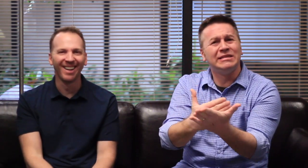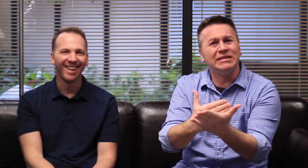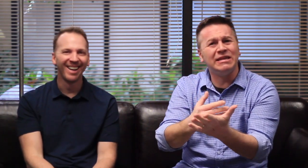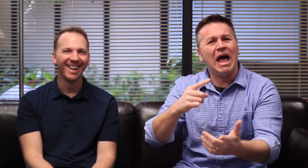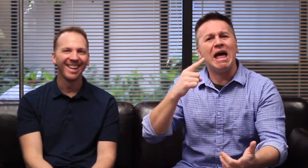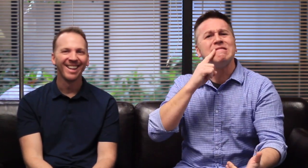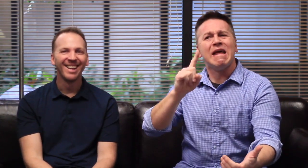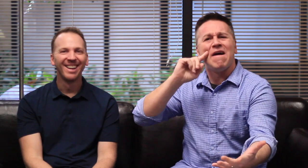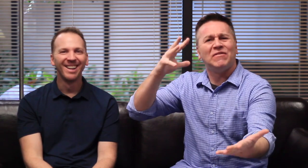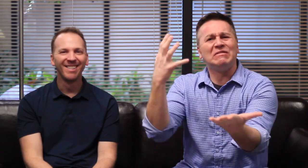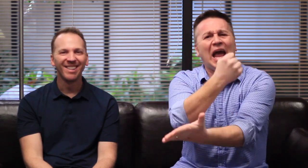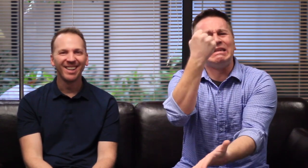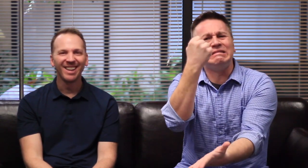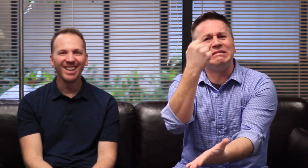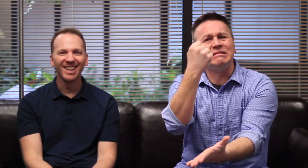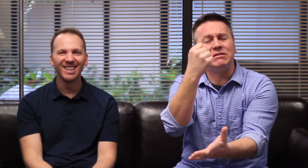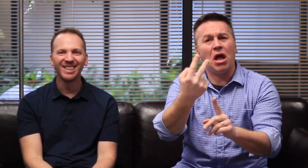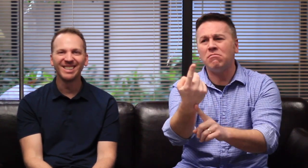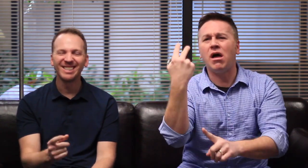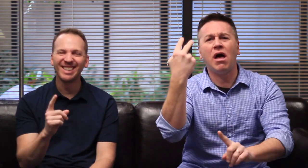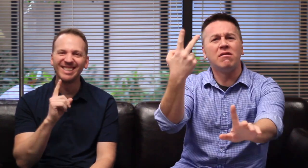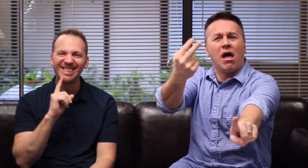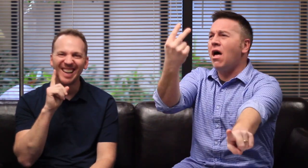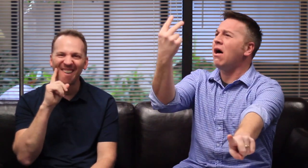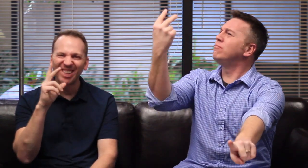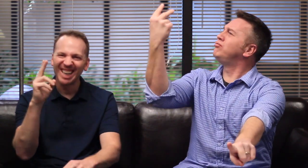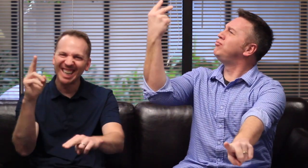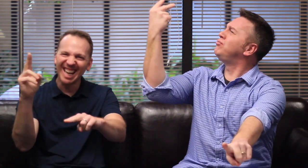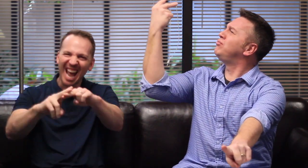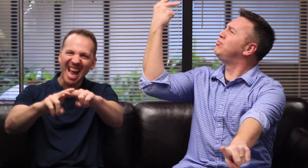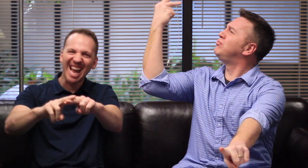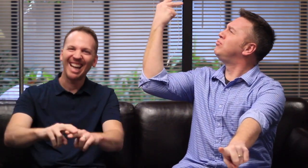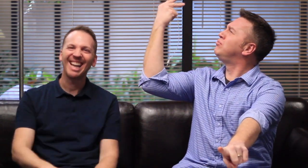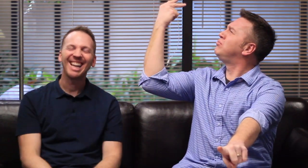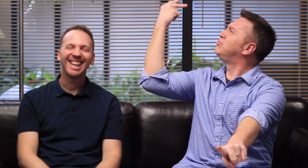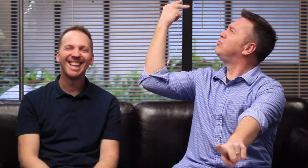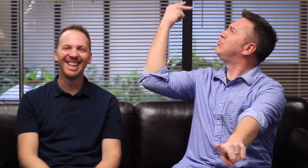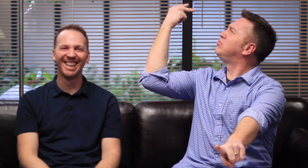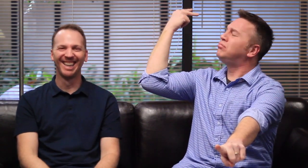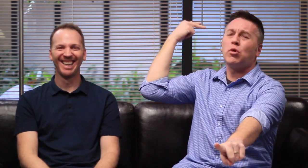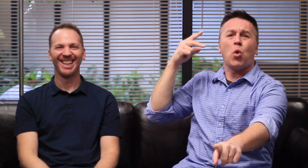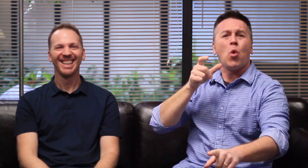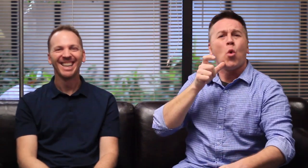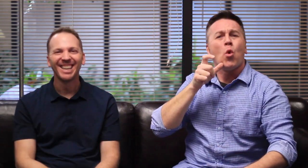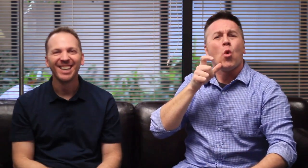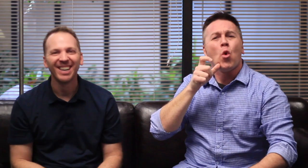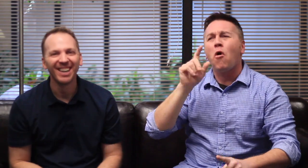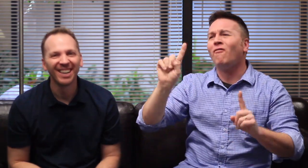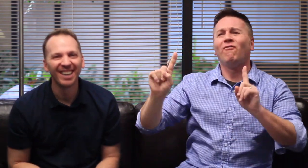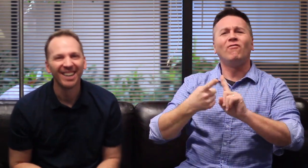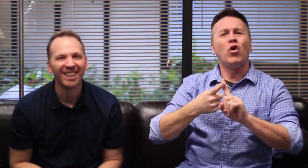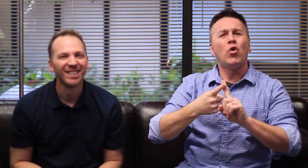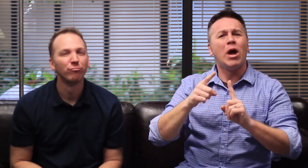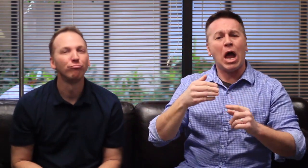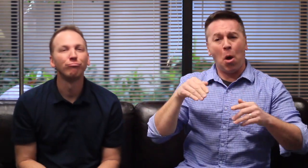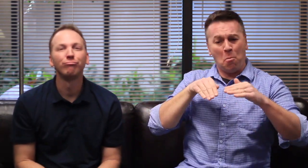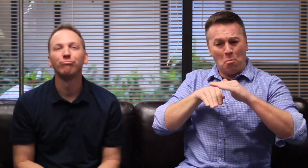lesson today, okay? It's deaf gain. Let's look way back, way, way back. Who was the very first